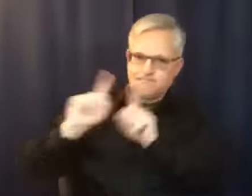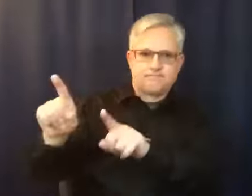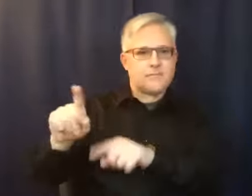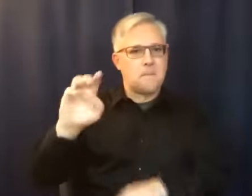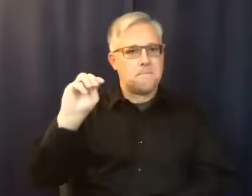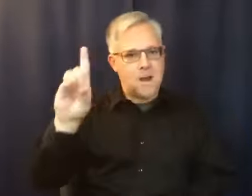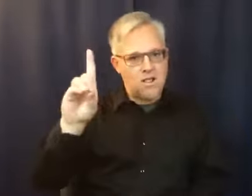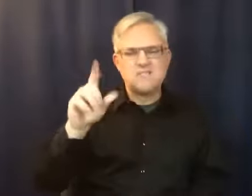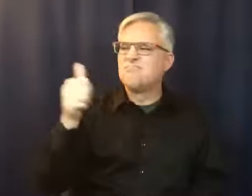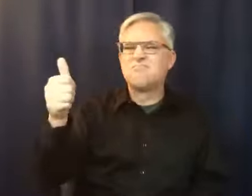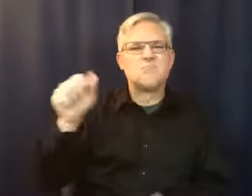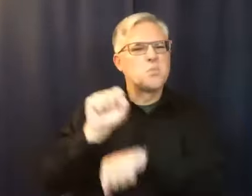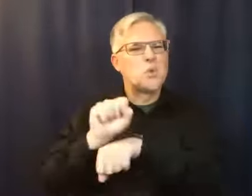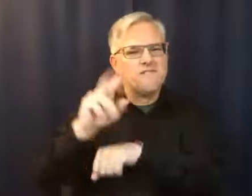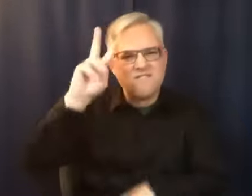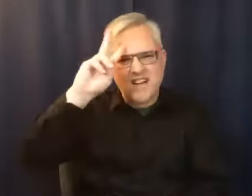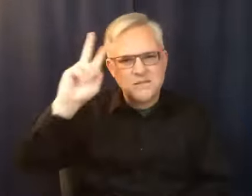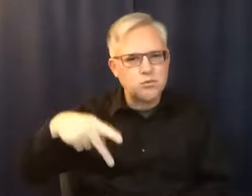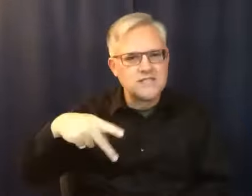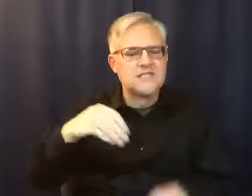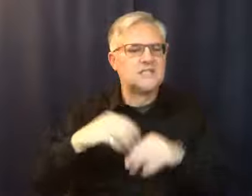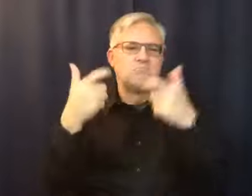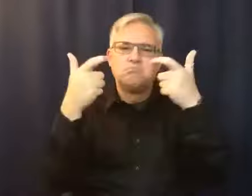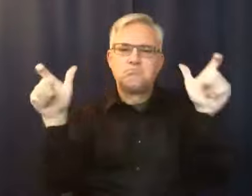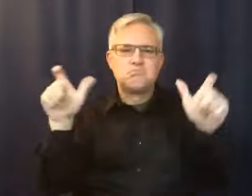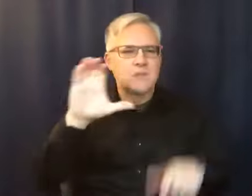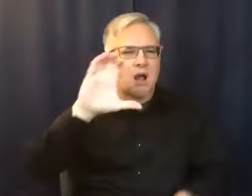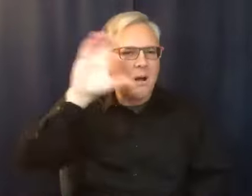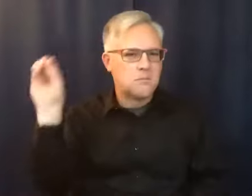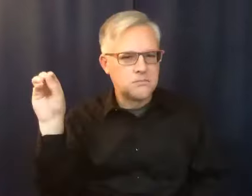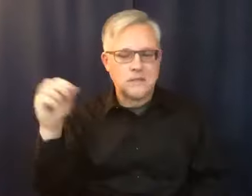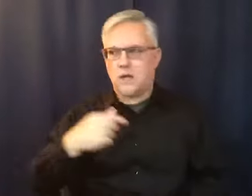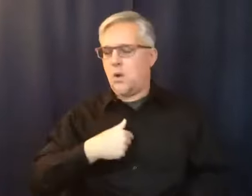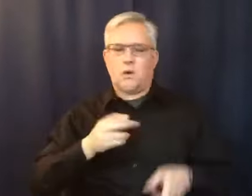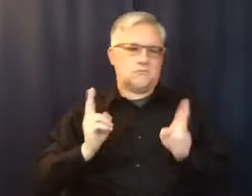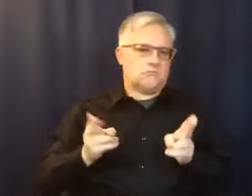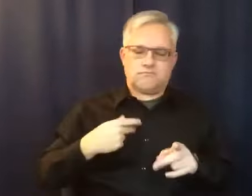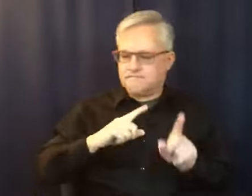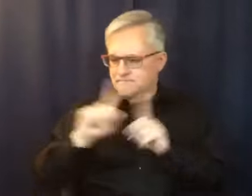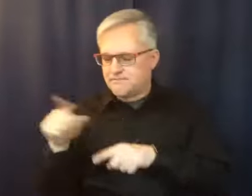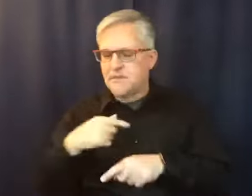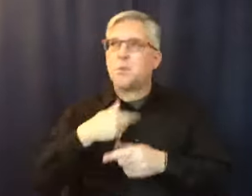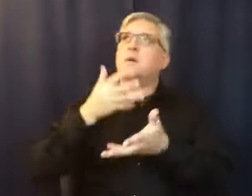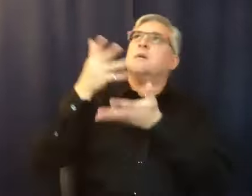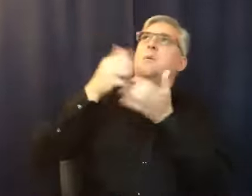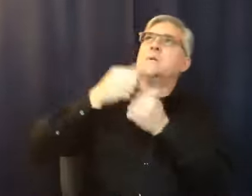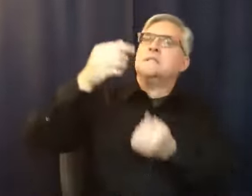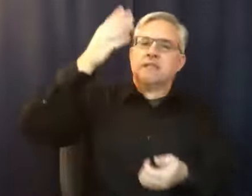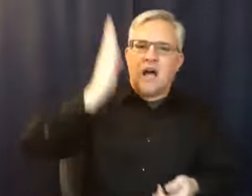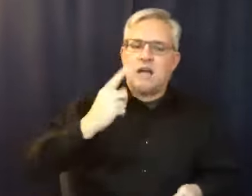major company. And I told God, you know, I said, Listen, it's okay, you've